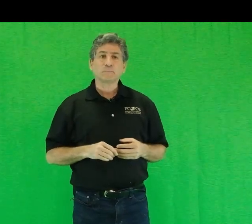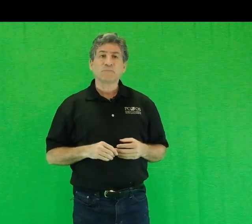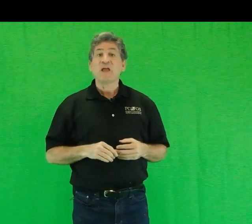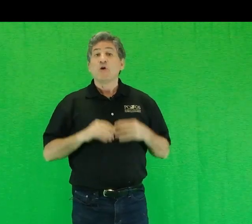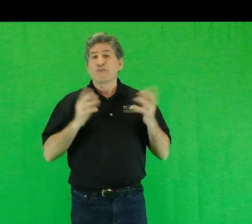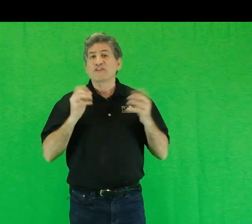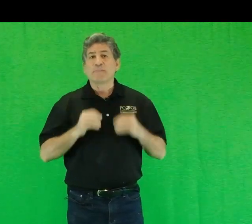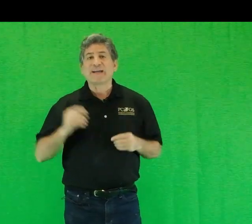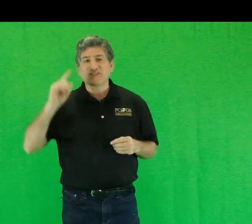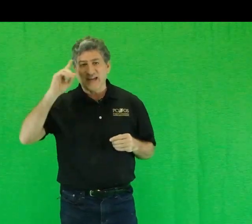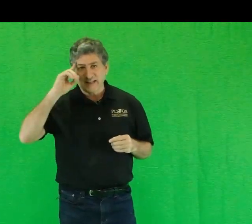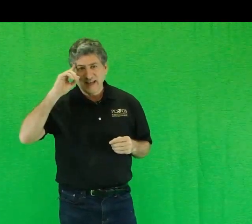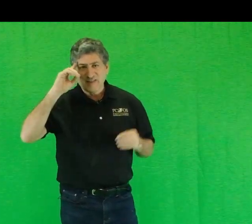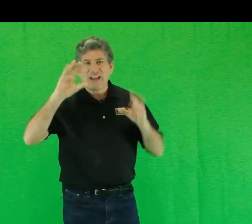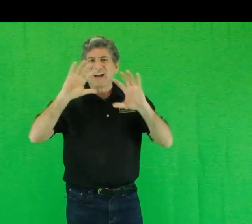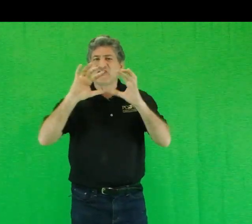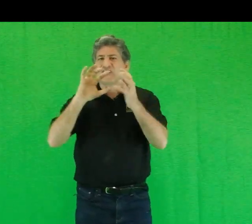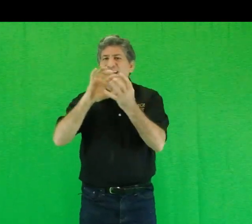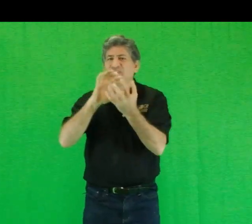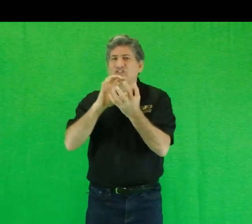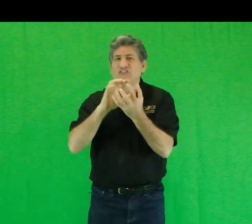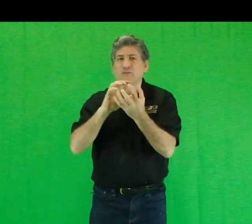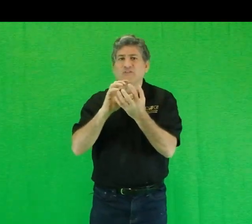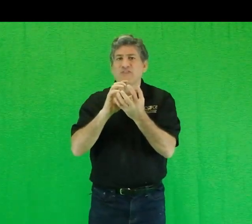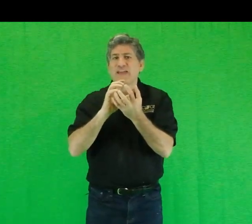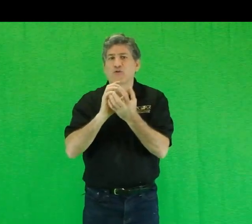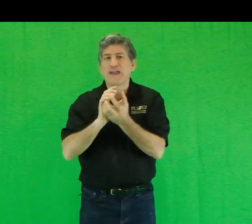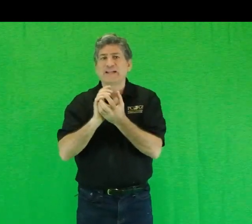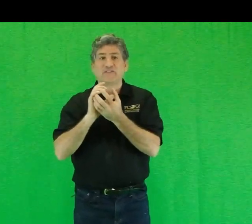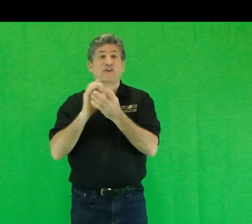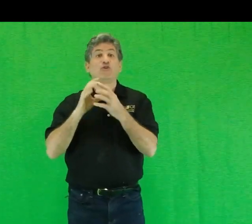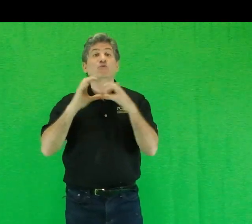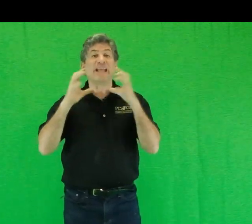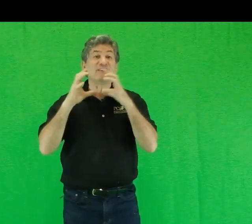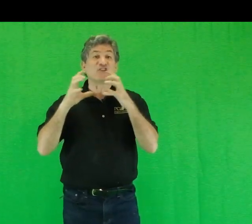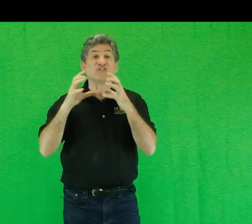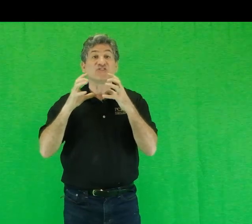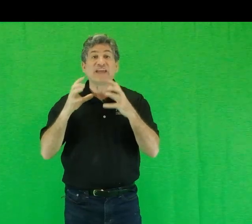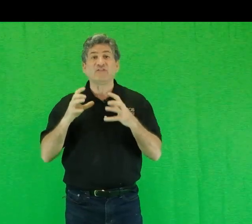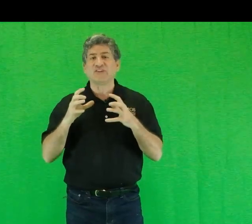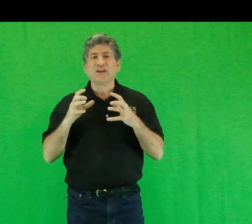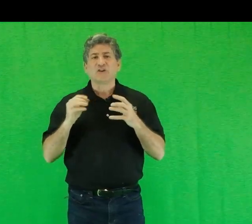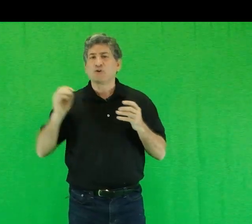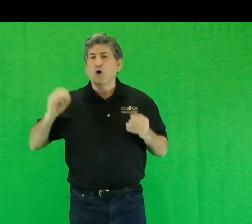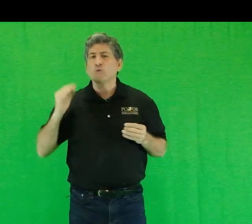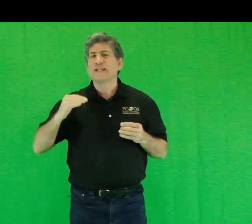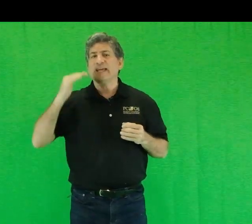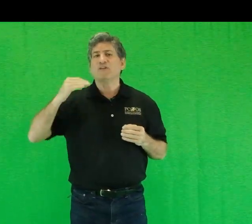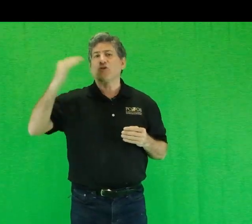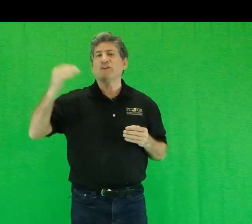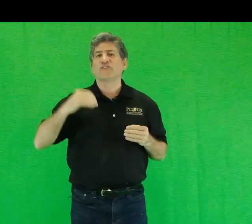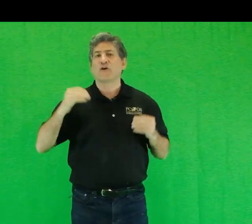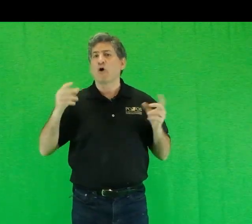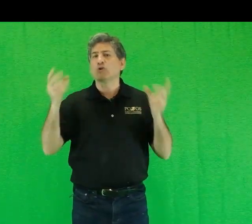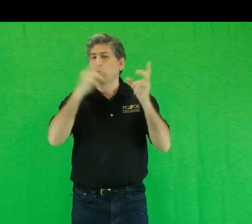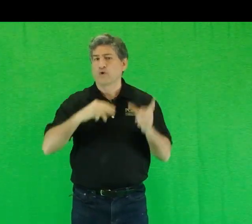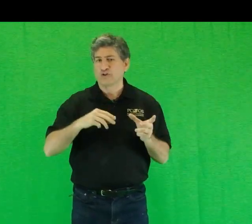With this mindset, the isolated systems that they created in their new nation states could only increase their own order